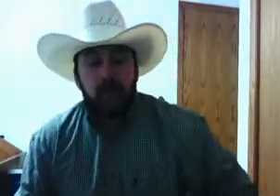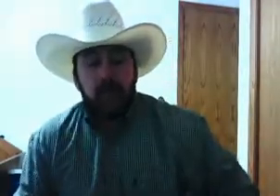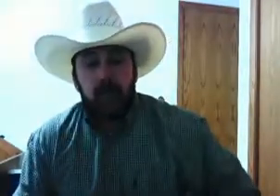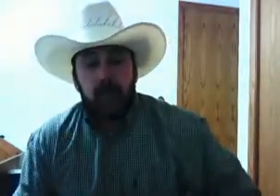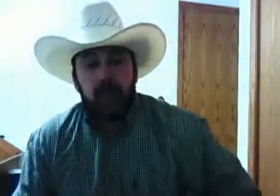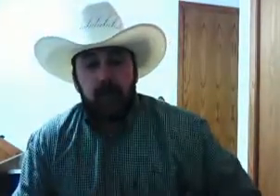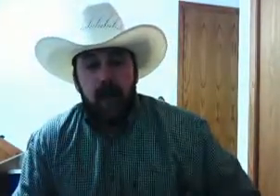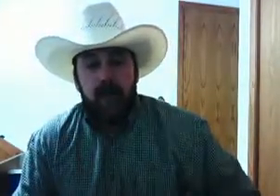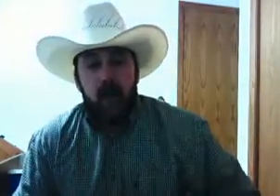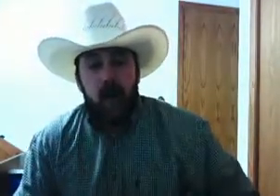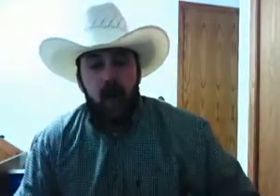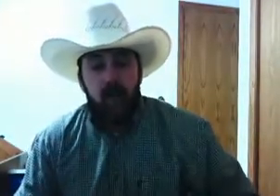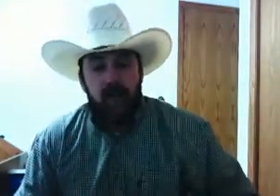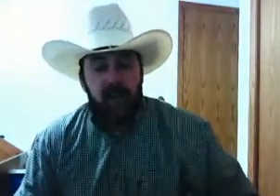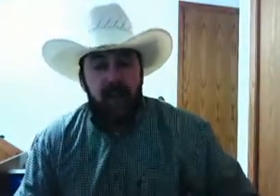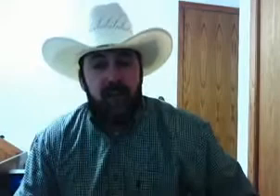and go along with the status quo.